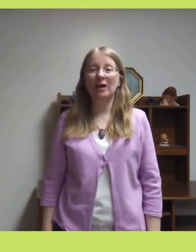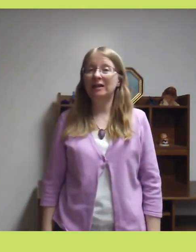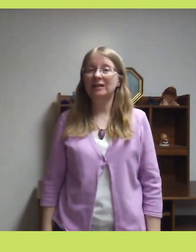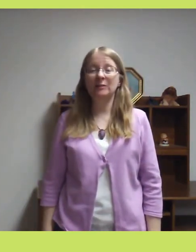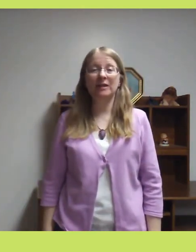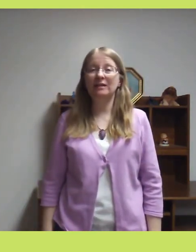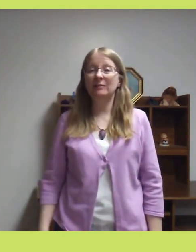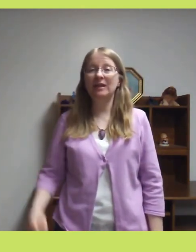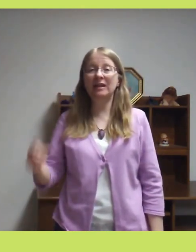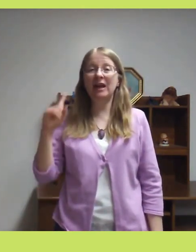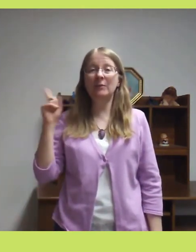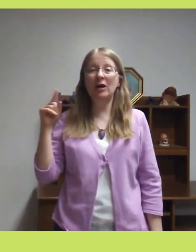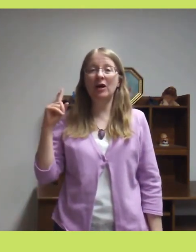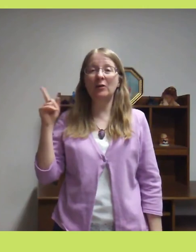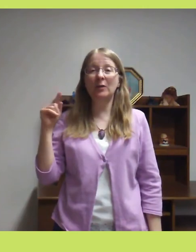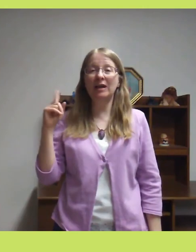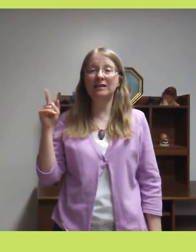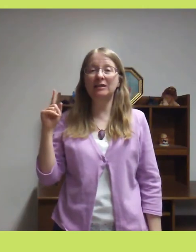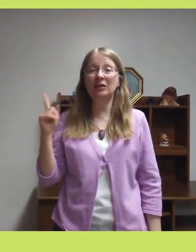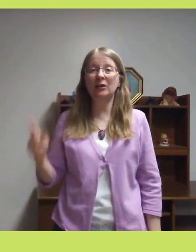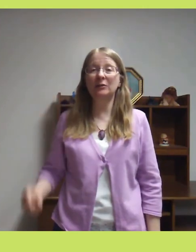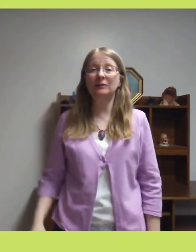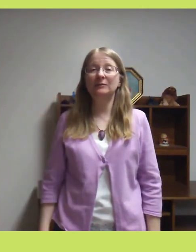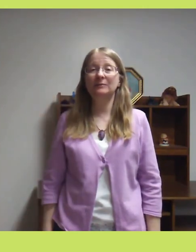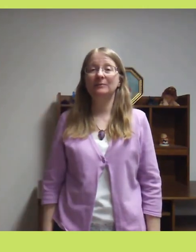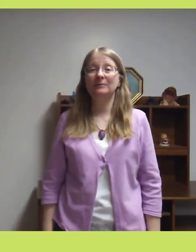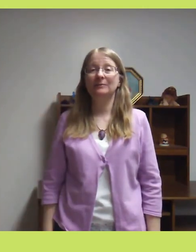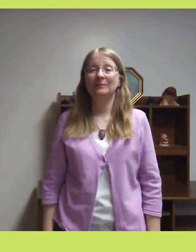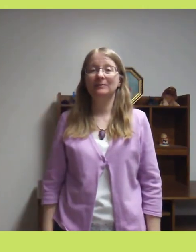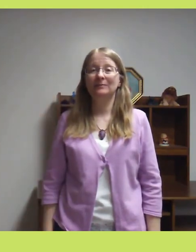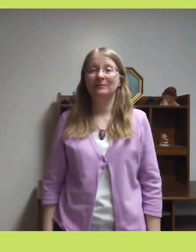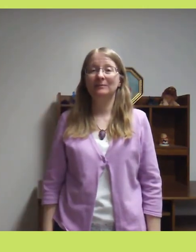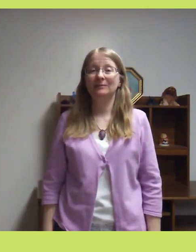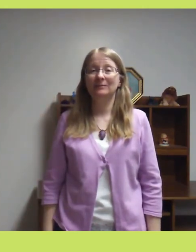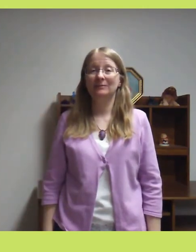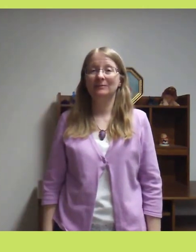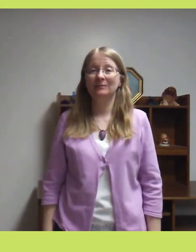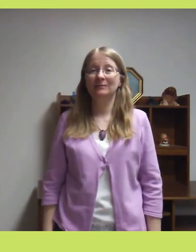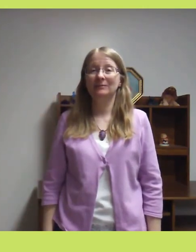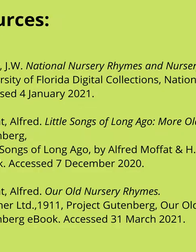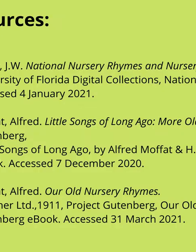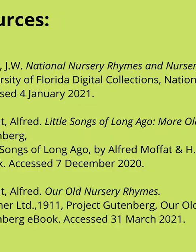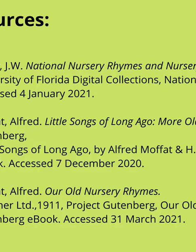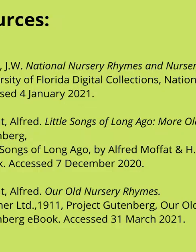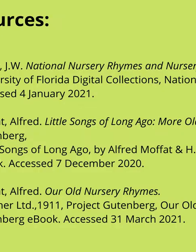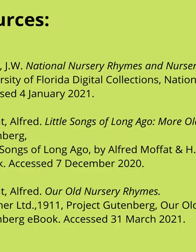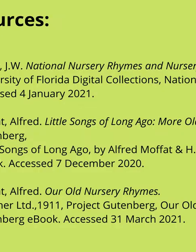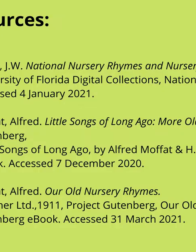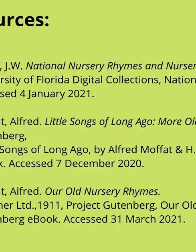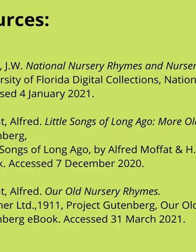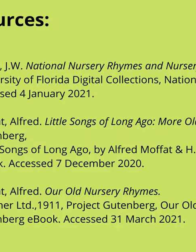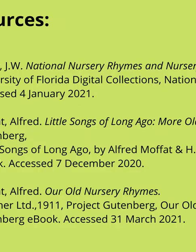nobody's with me, I'm always alone. sorry. Thank